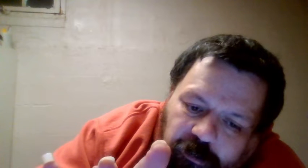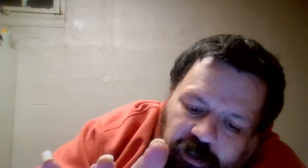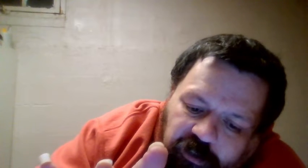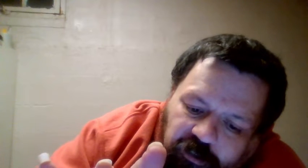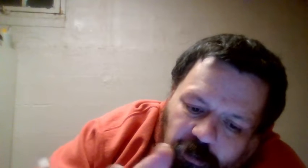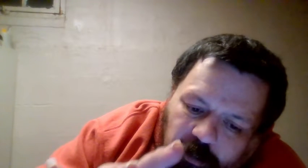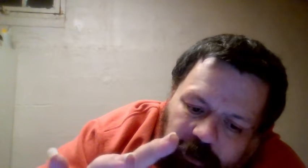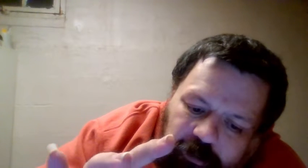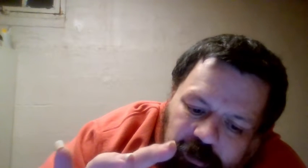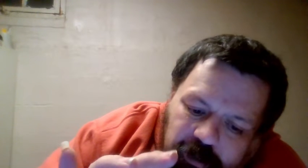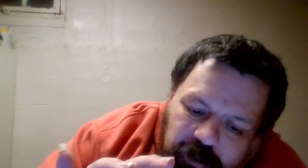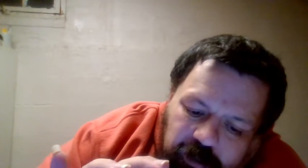his corner.